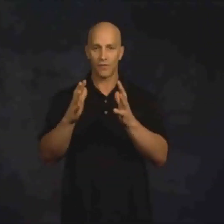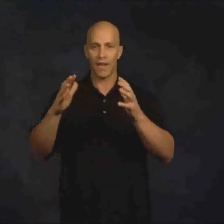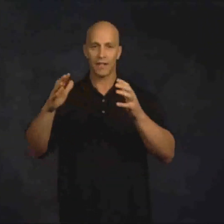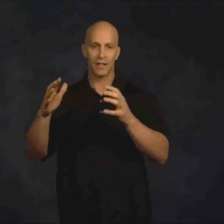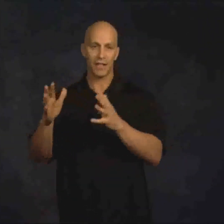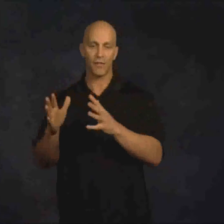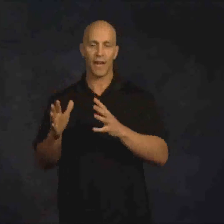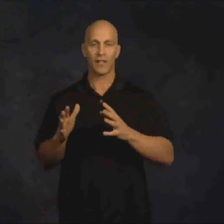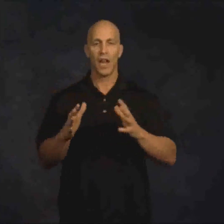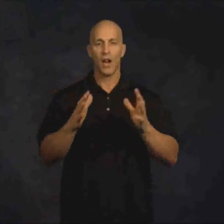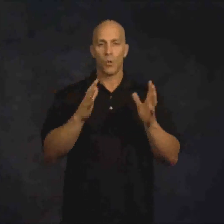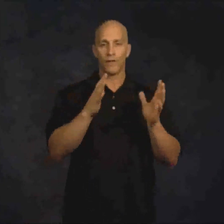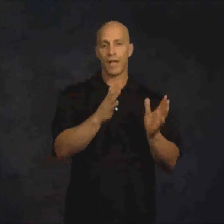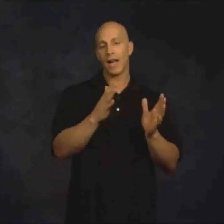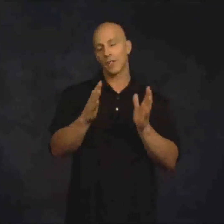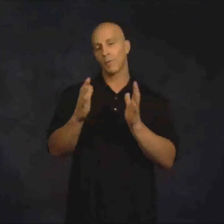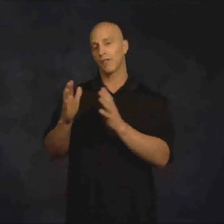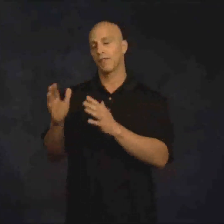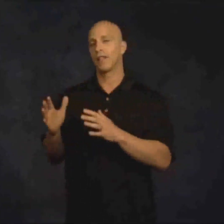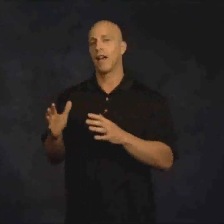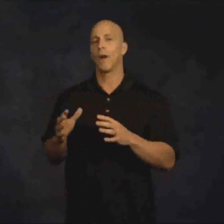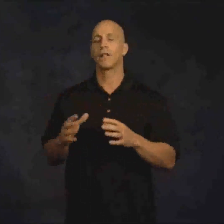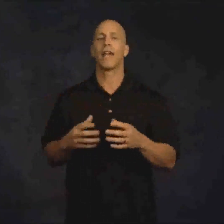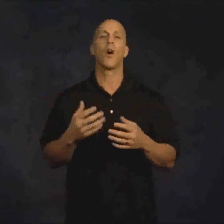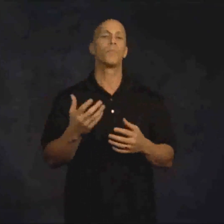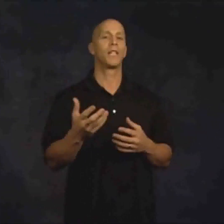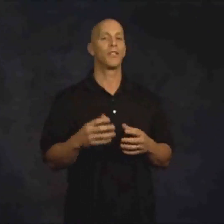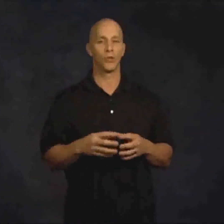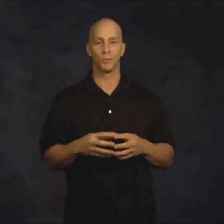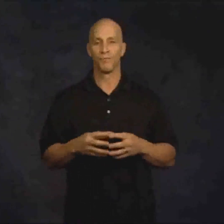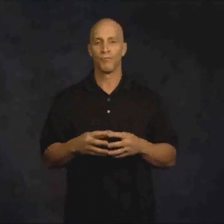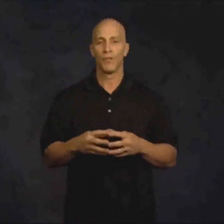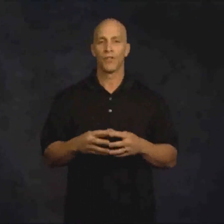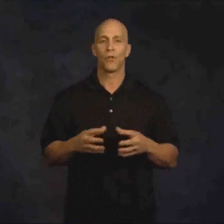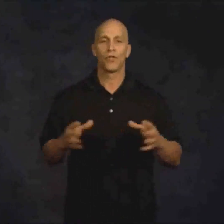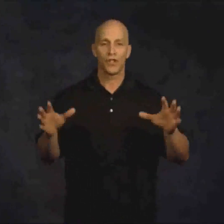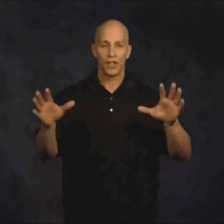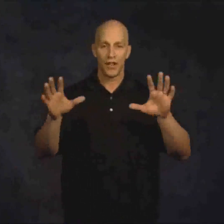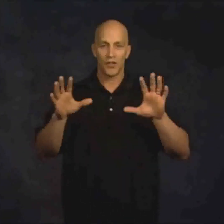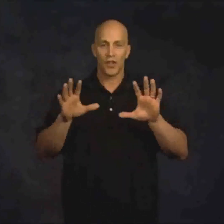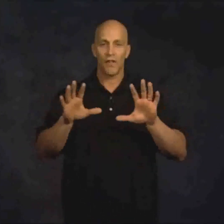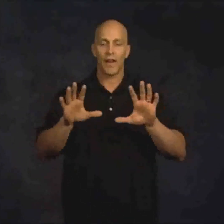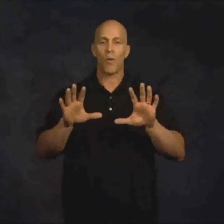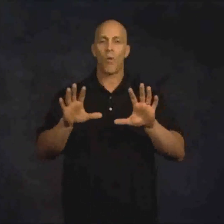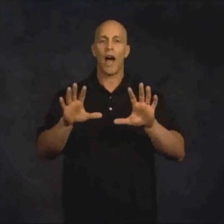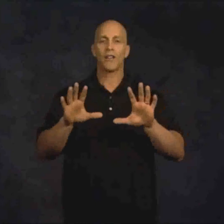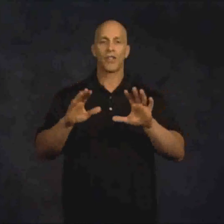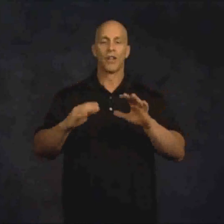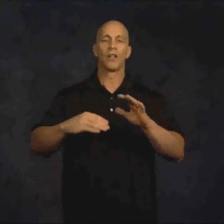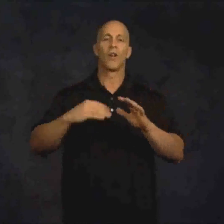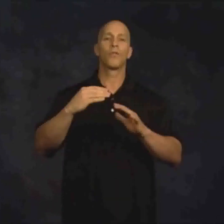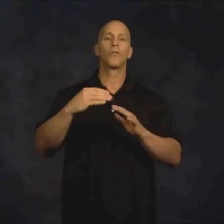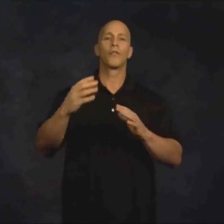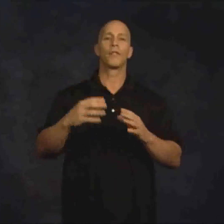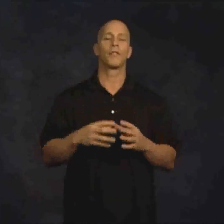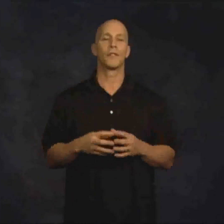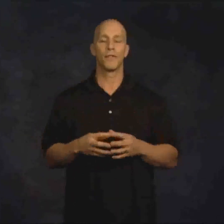phase to this phase. We've done it specifically that way to help teach you. So just let yourself kind of watch, go through the different